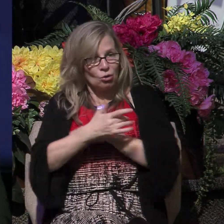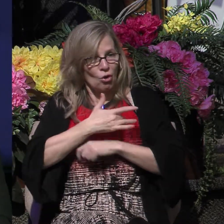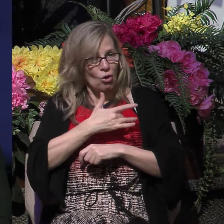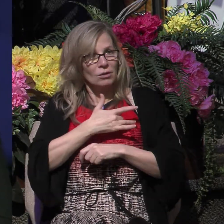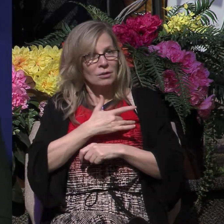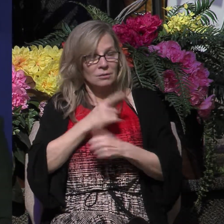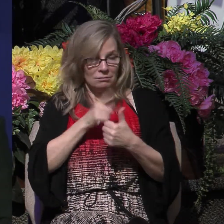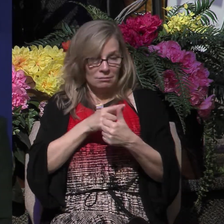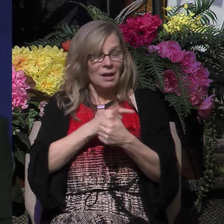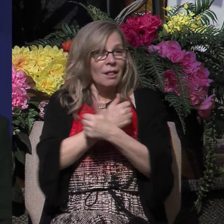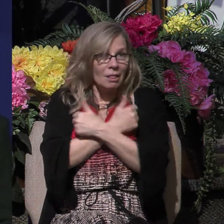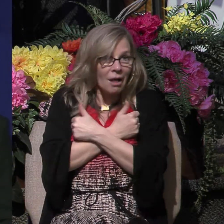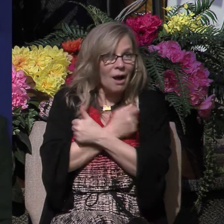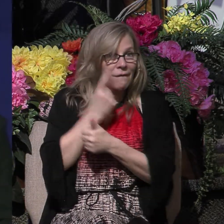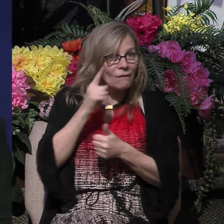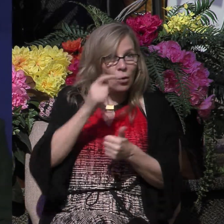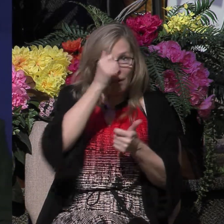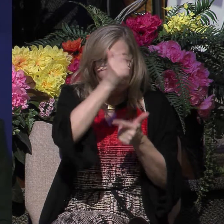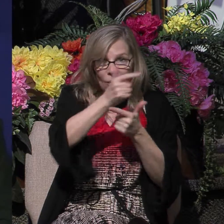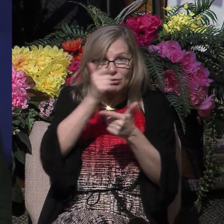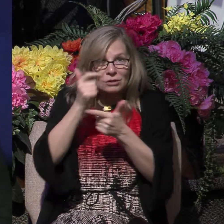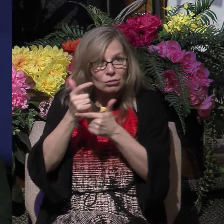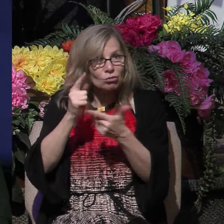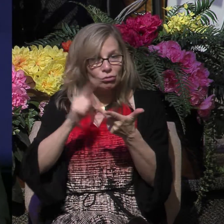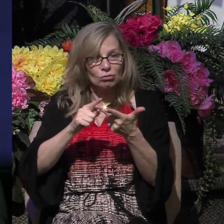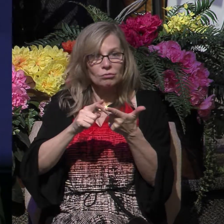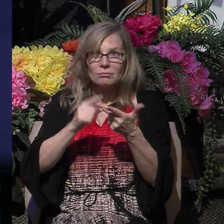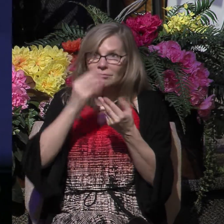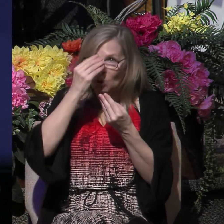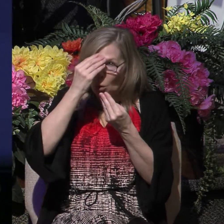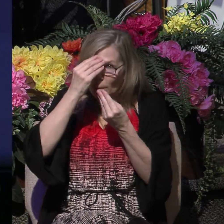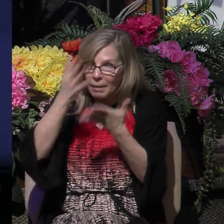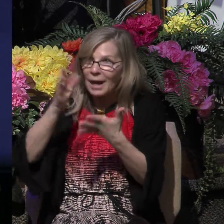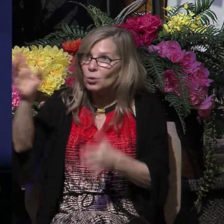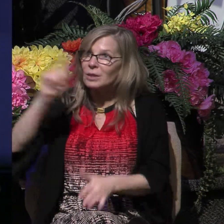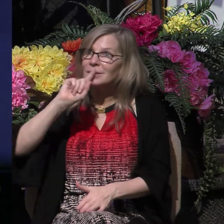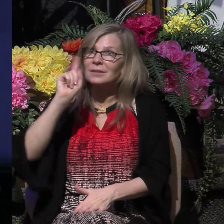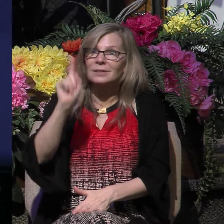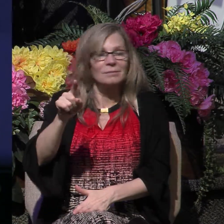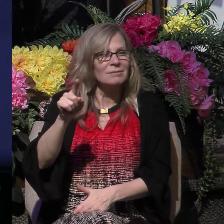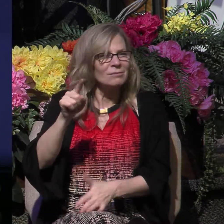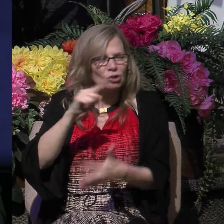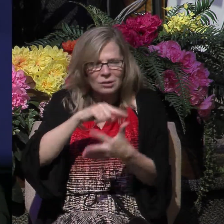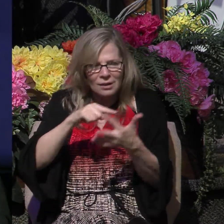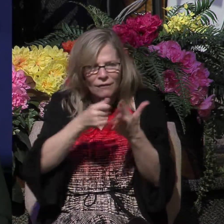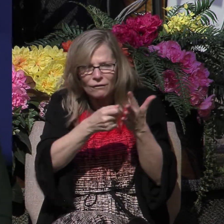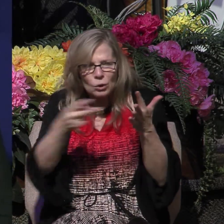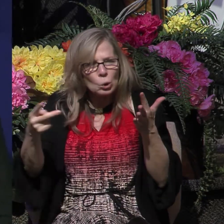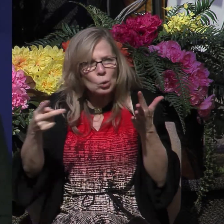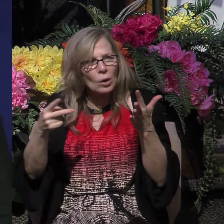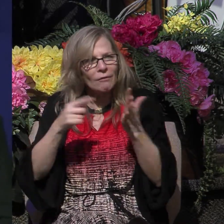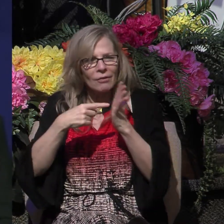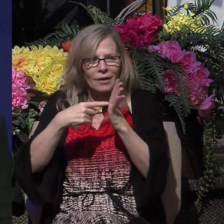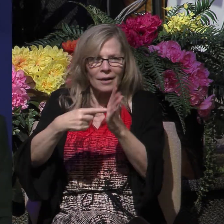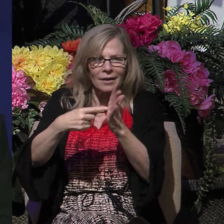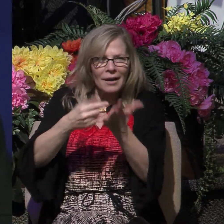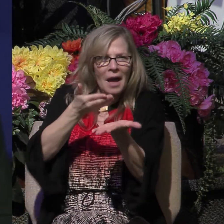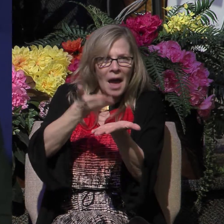brethren and obedience to Christ's commands. Those are just some of the fruits of repentance. If you have them, you can be assured of your